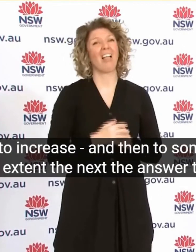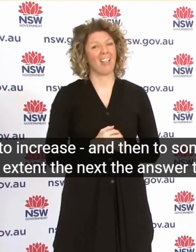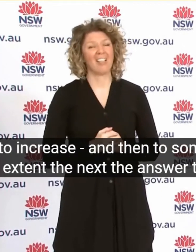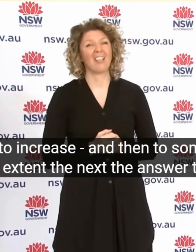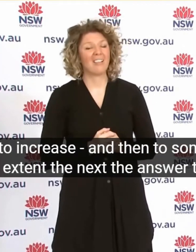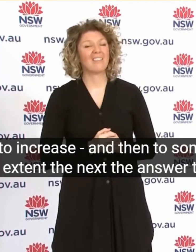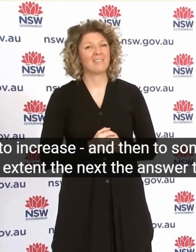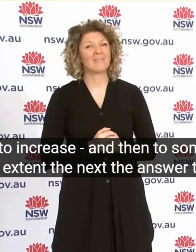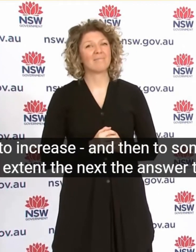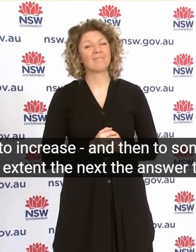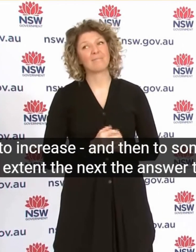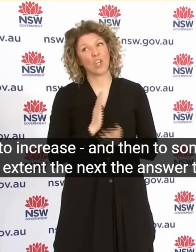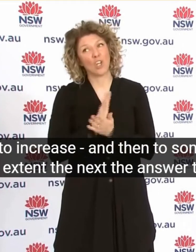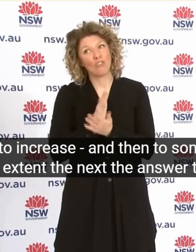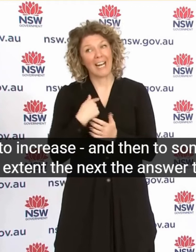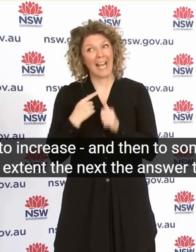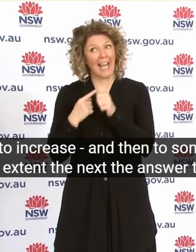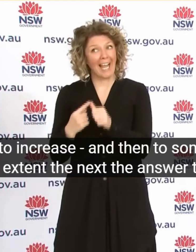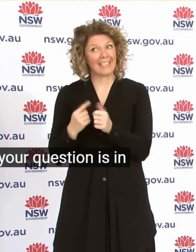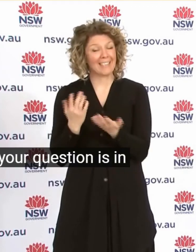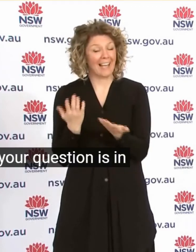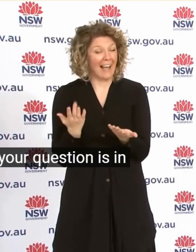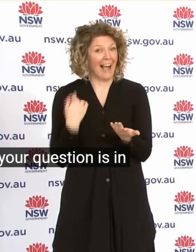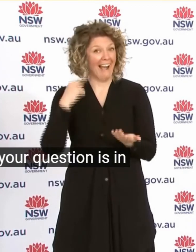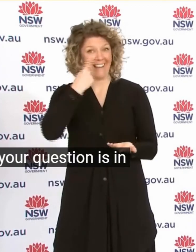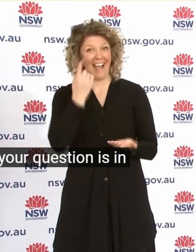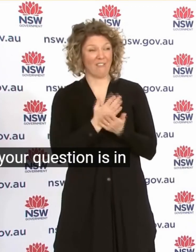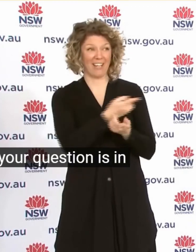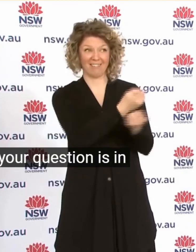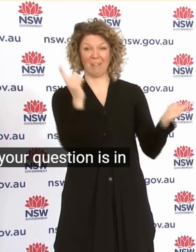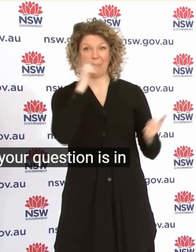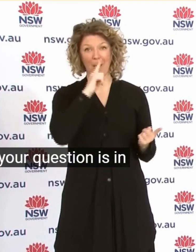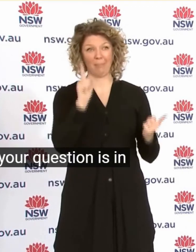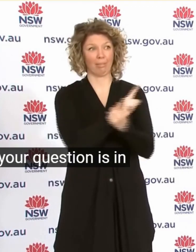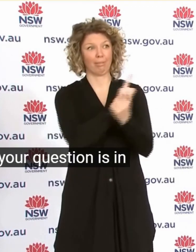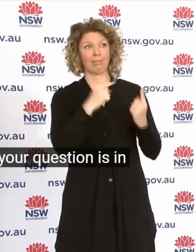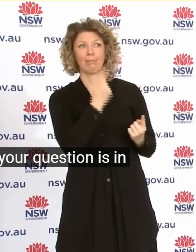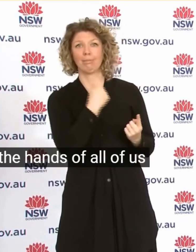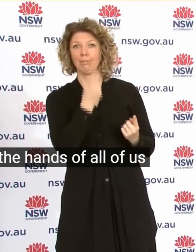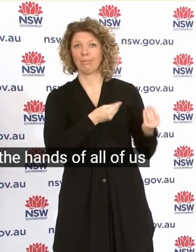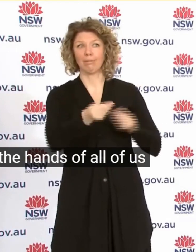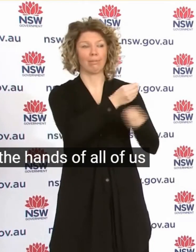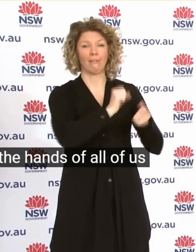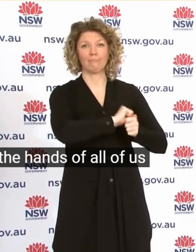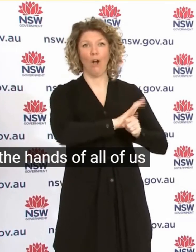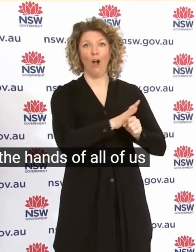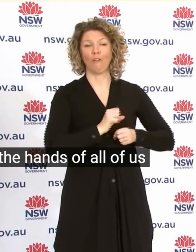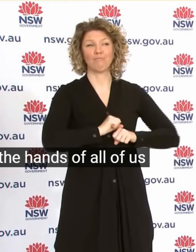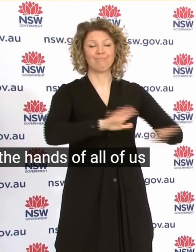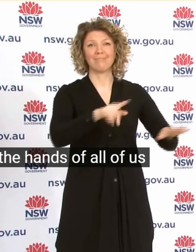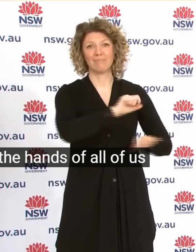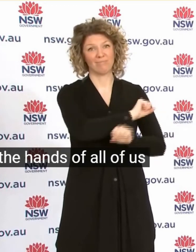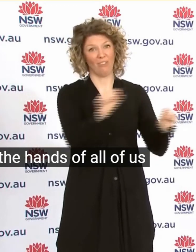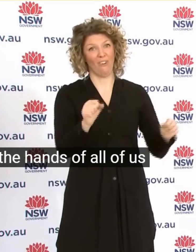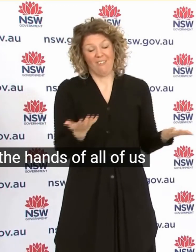The Next The Answer To Your Question Is In The Hands Of All Of Us What We Need To Do Is Break The Cycle Of